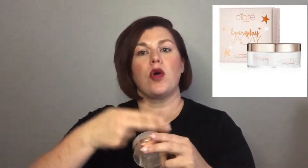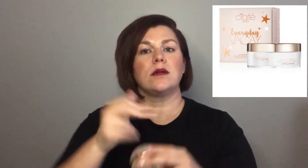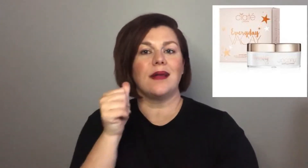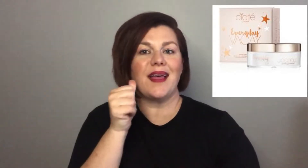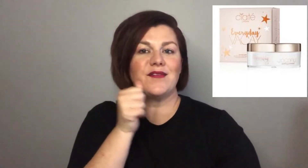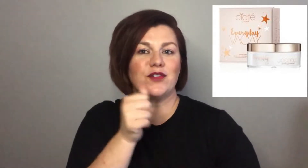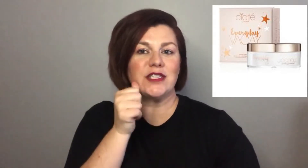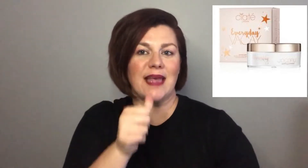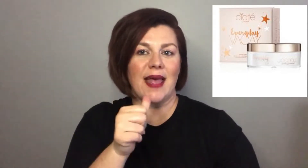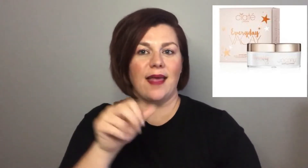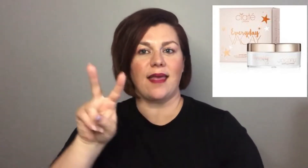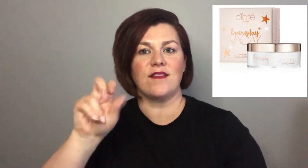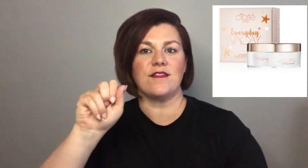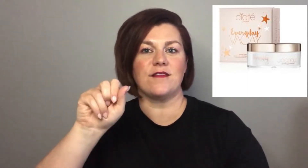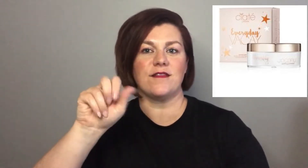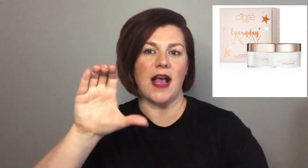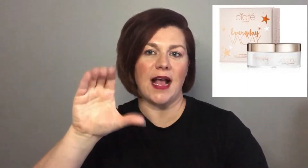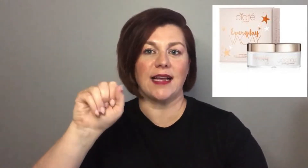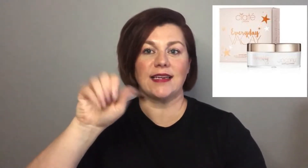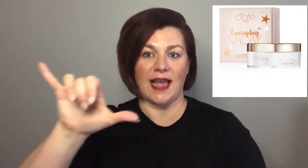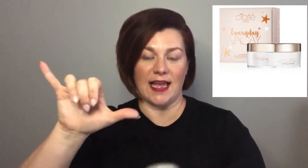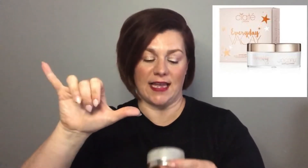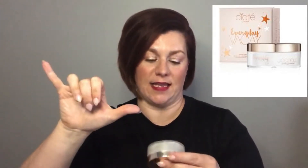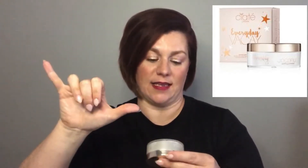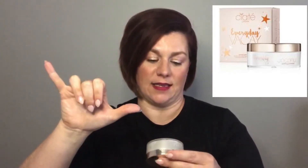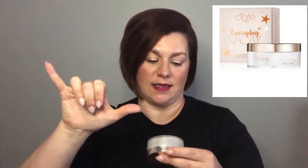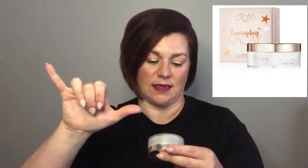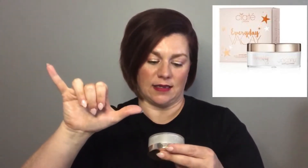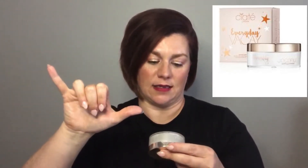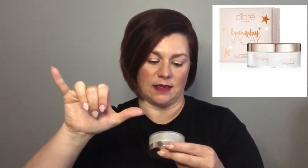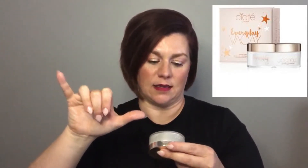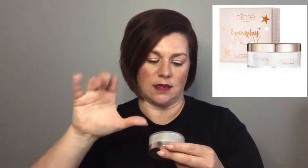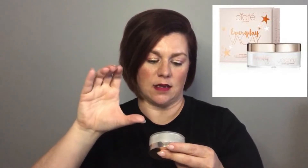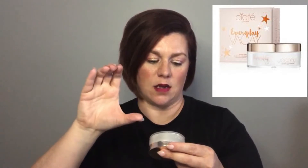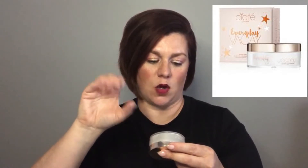it is the Everyday Vacay Coconut